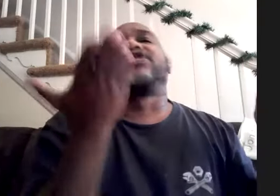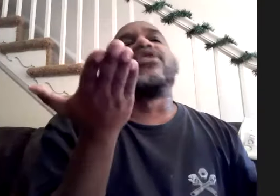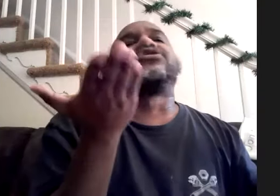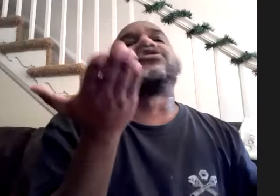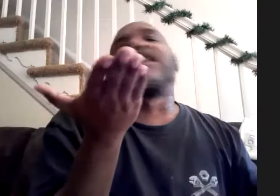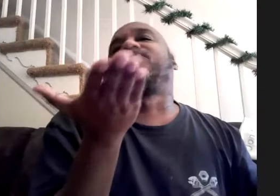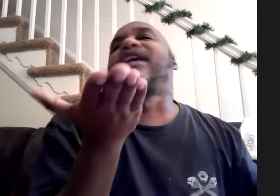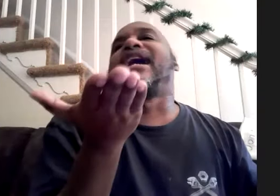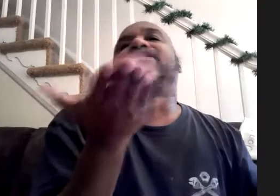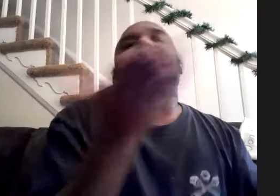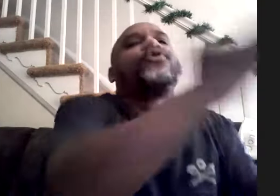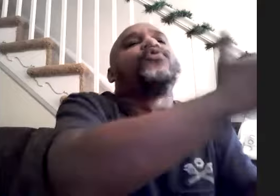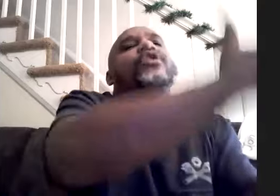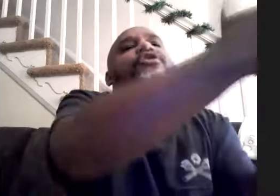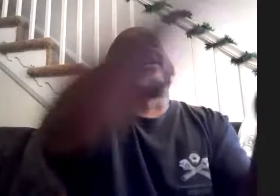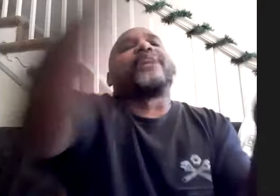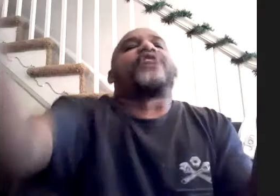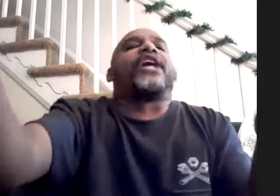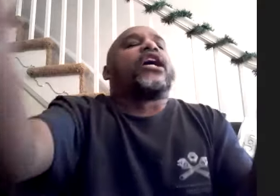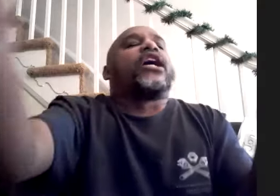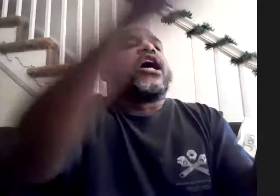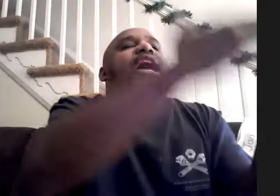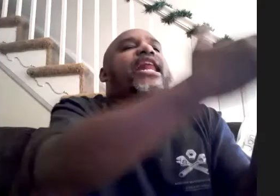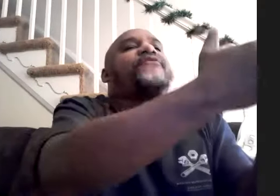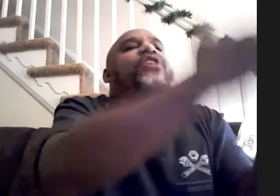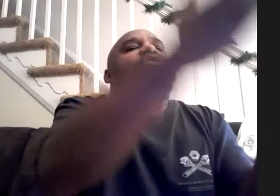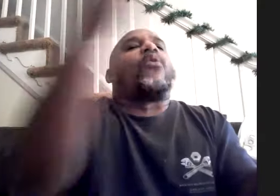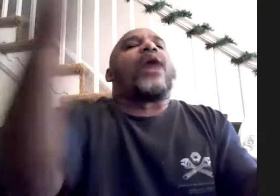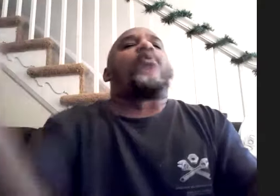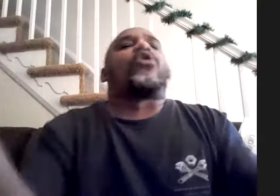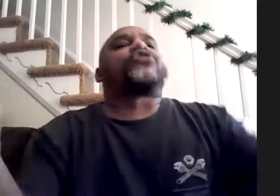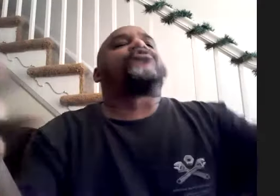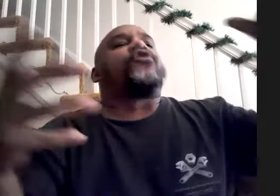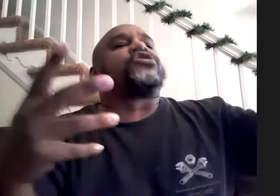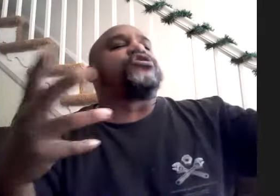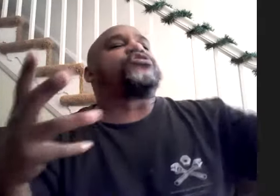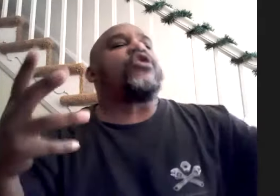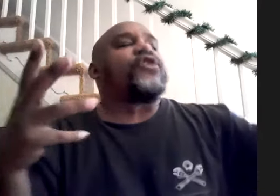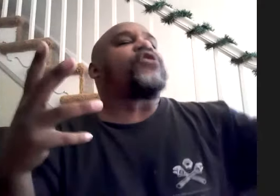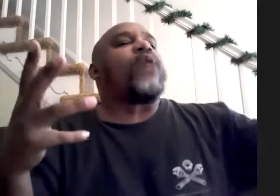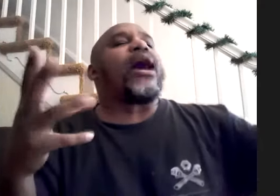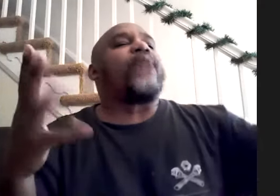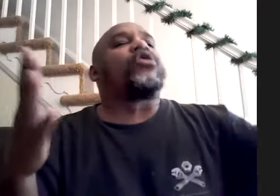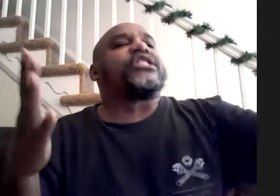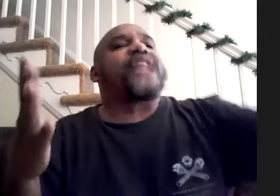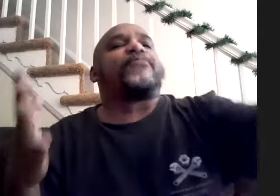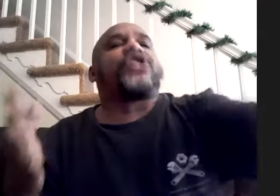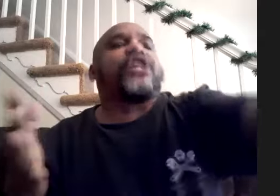there's like three guys that do the same thing and i figured out why it works versus i figured out why it works in that particular